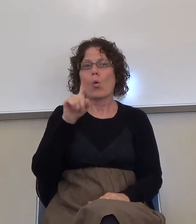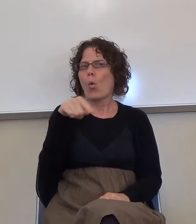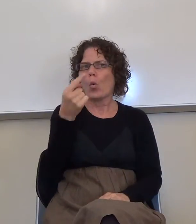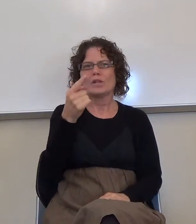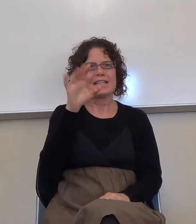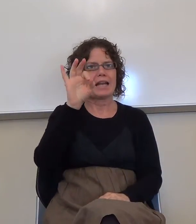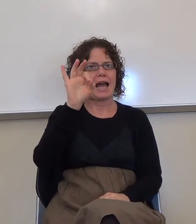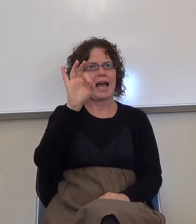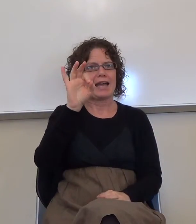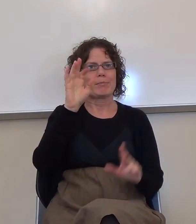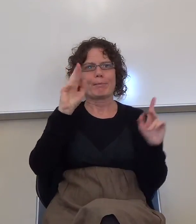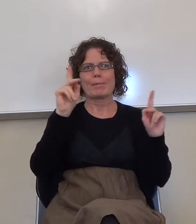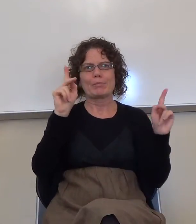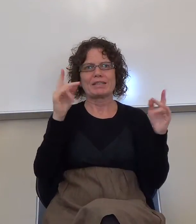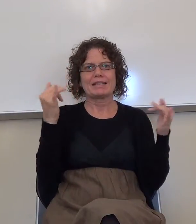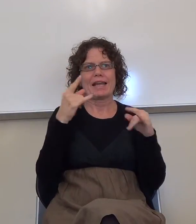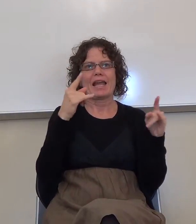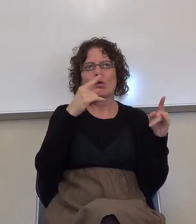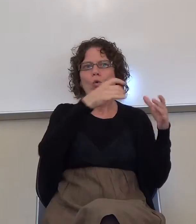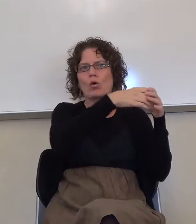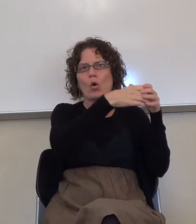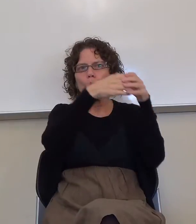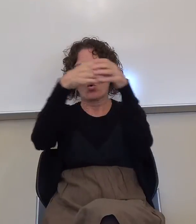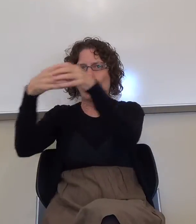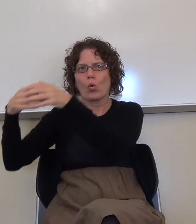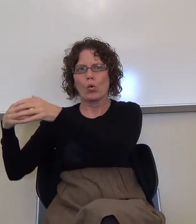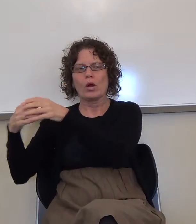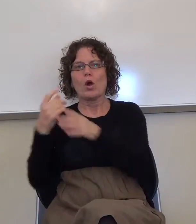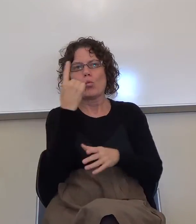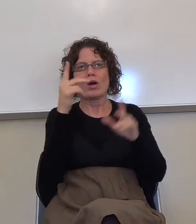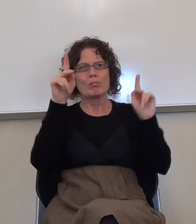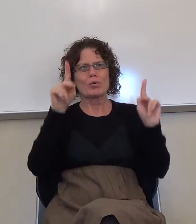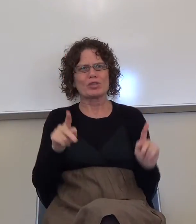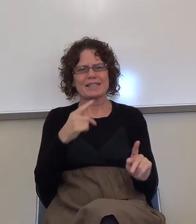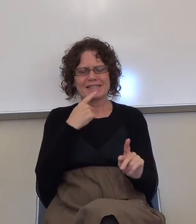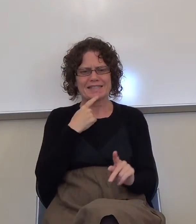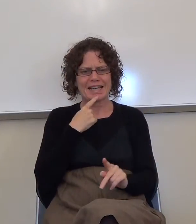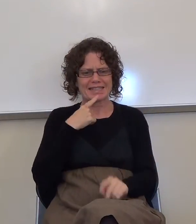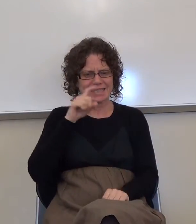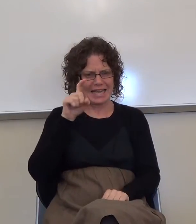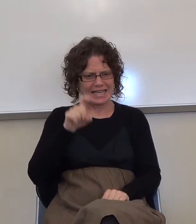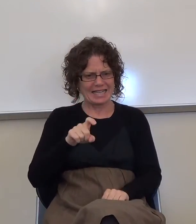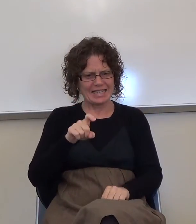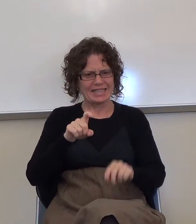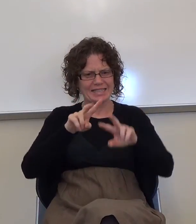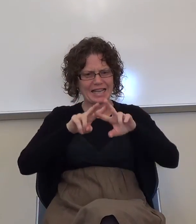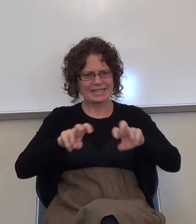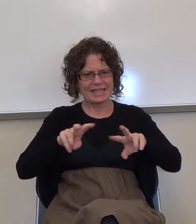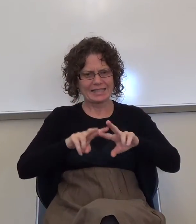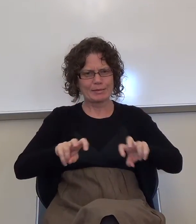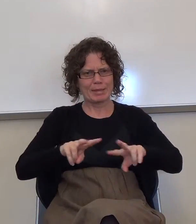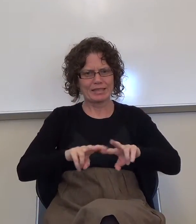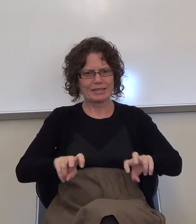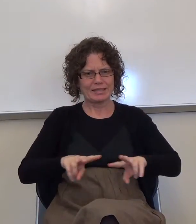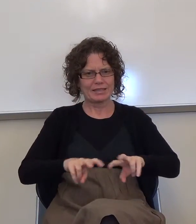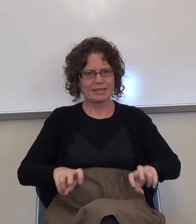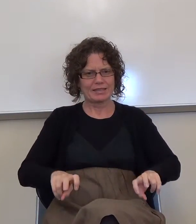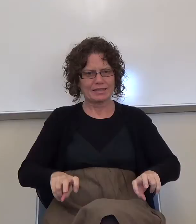Okay. There's one person where it says needs assessment, but I think, or maybe not, I think that